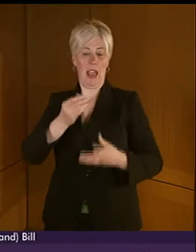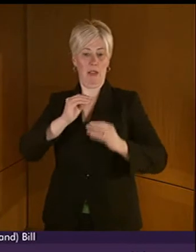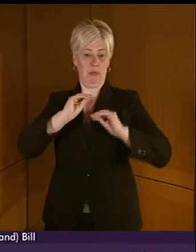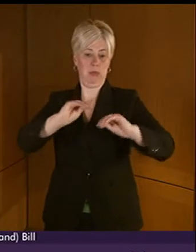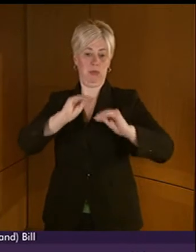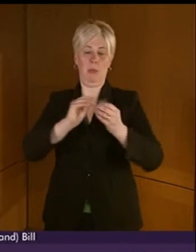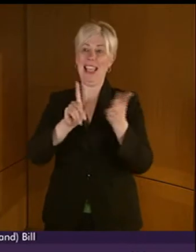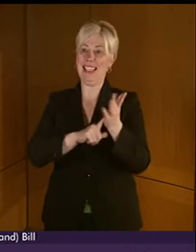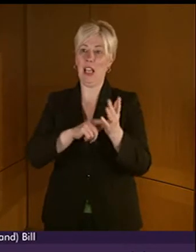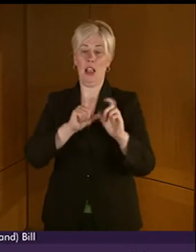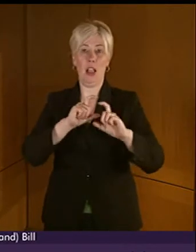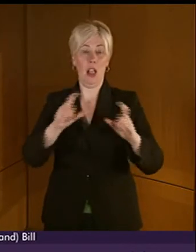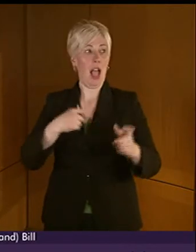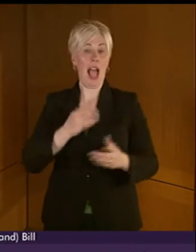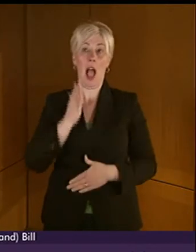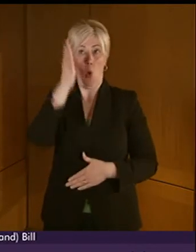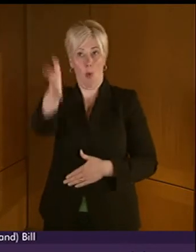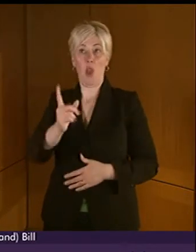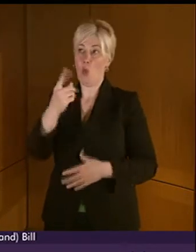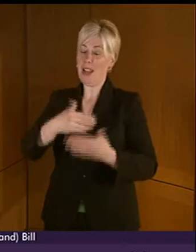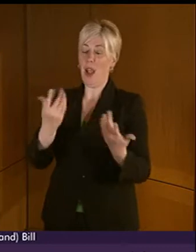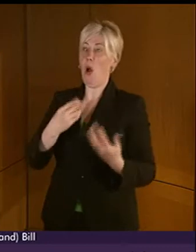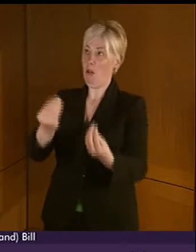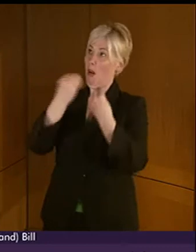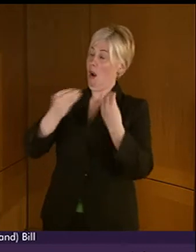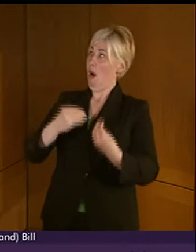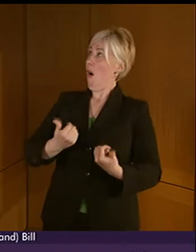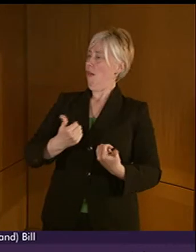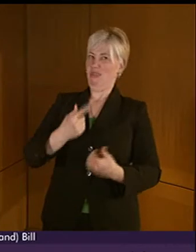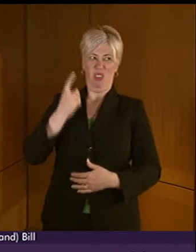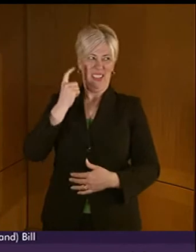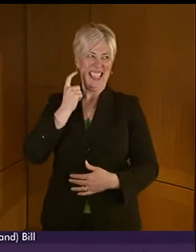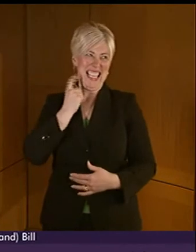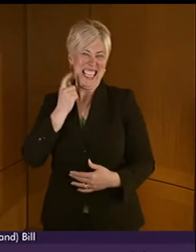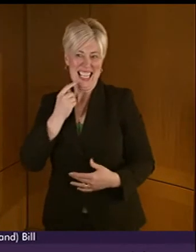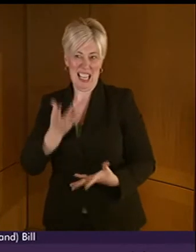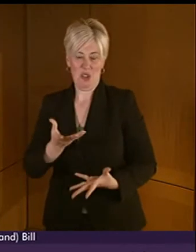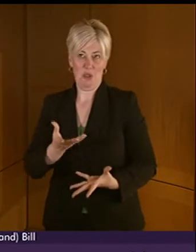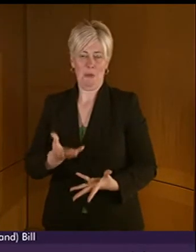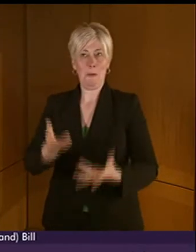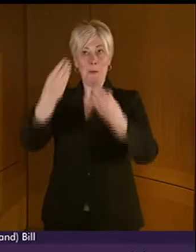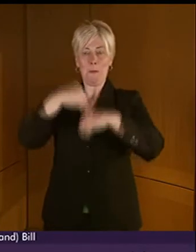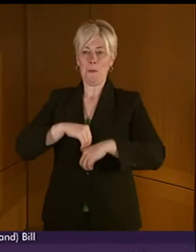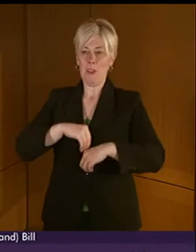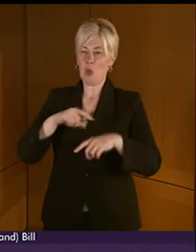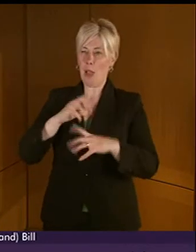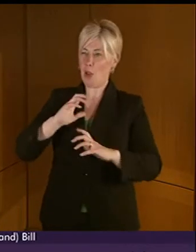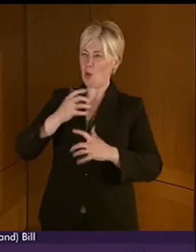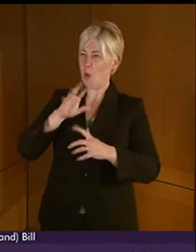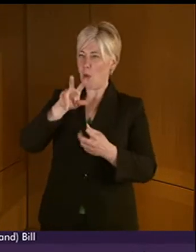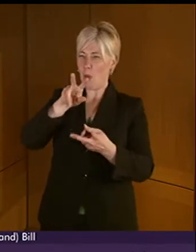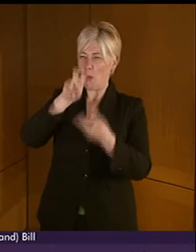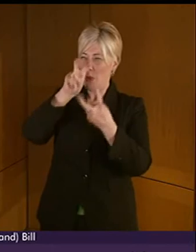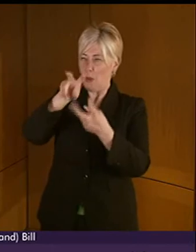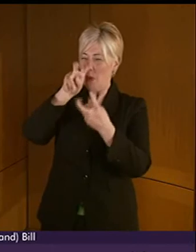and I really enjoyed it. was quite strange how easy it was to pick up and indeed how intuitive it was but it was